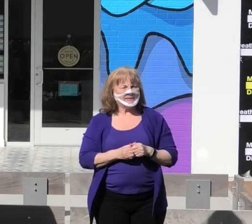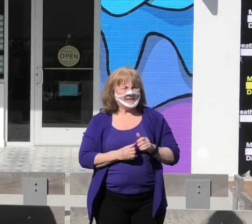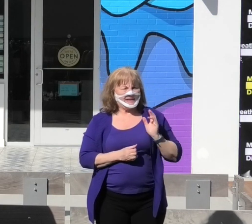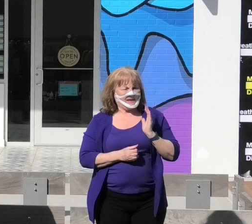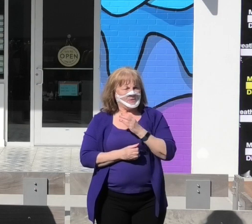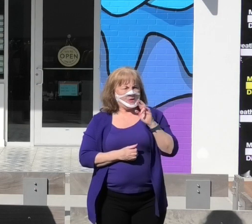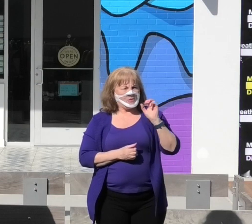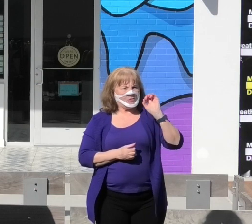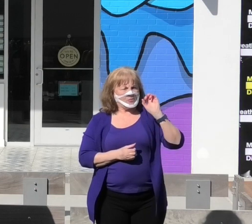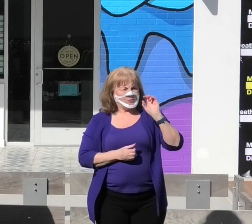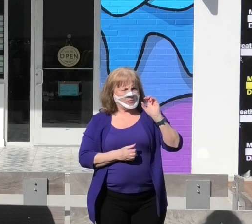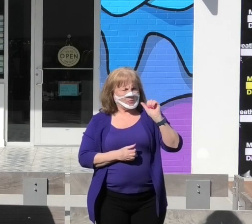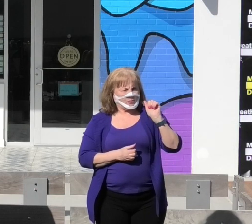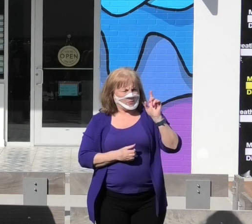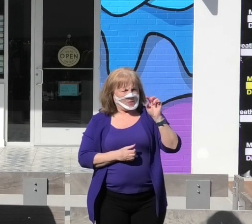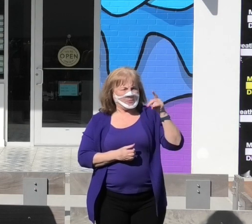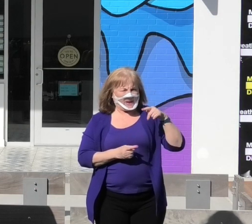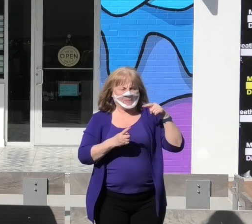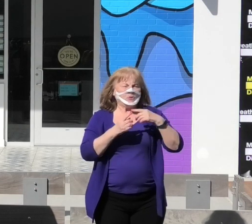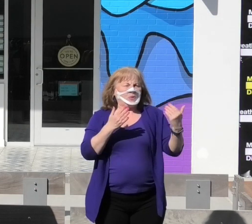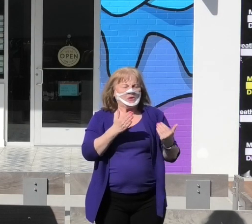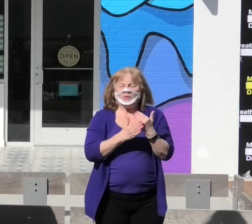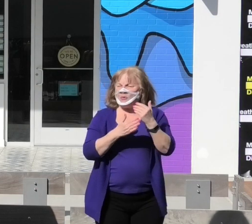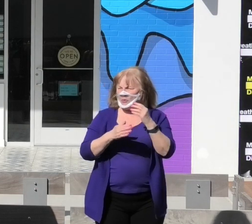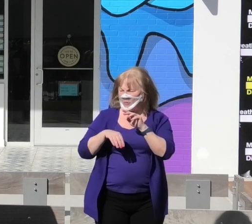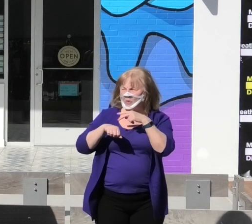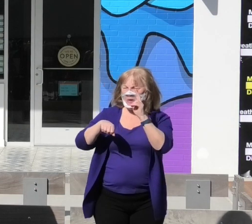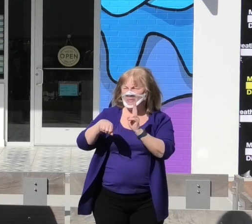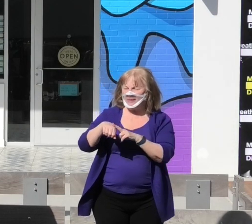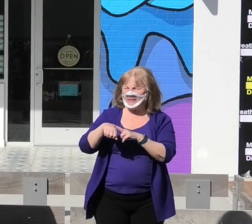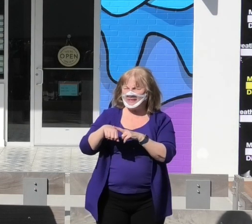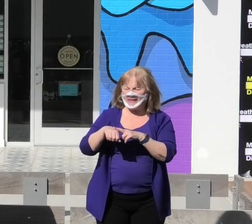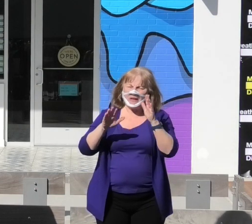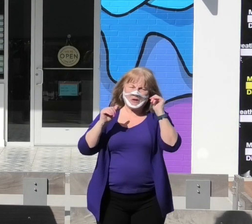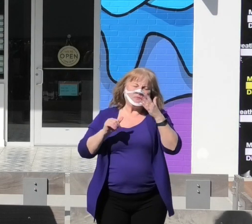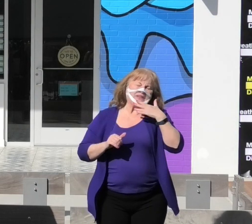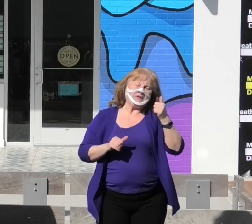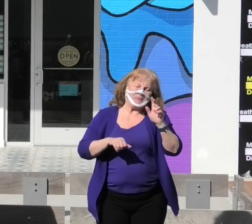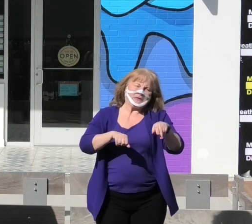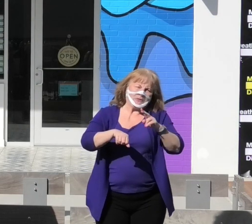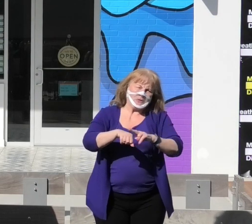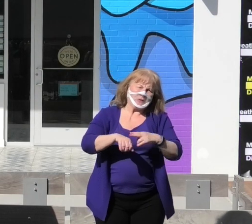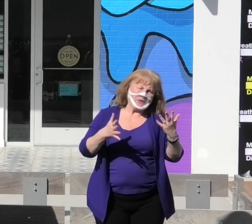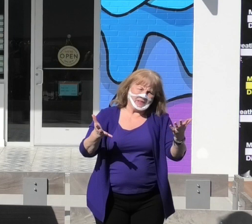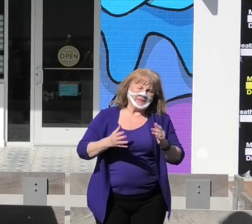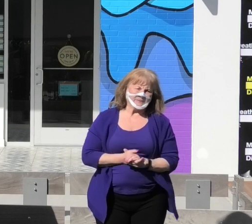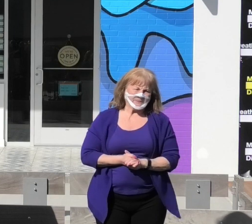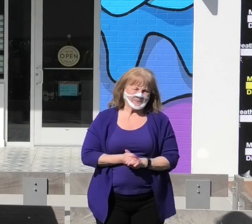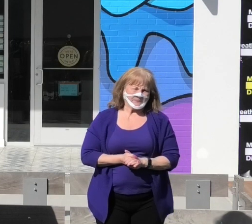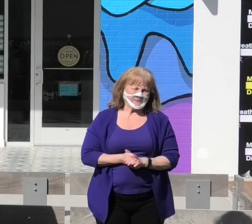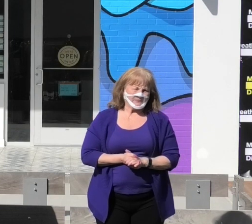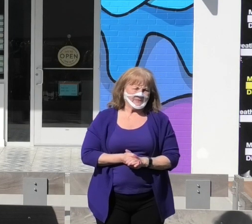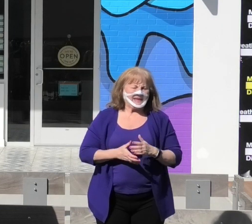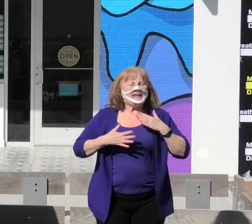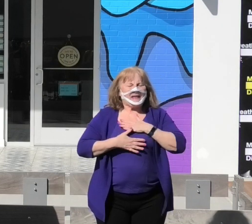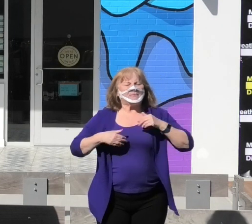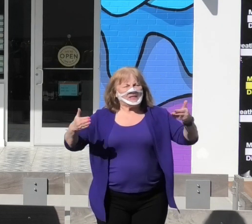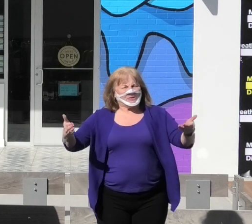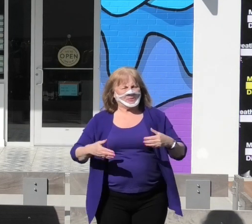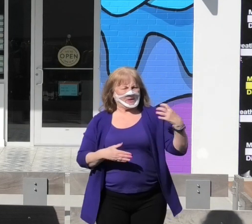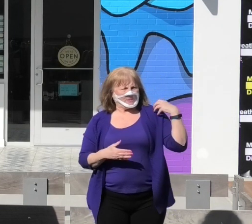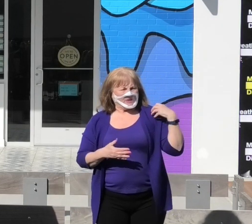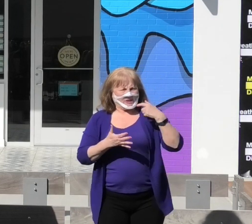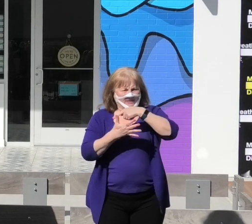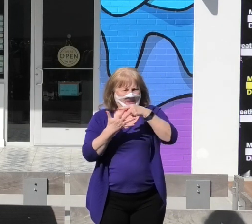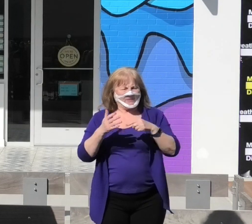Our roadmap to a new normal. And hopefully, an even better normal. I'm pleased to welcome the